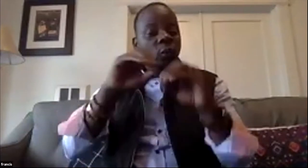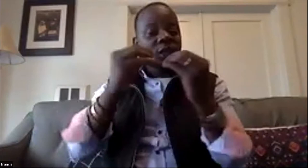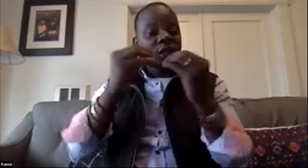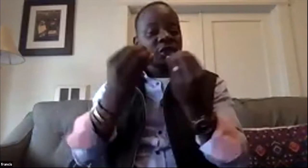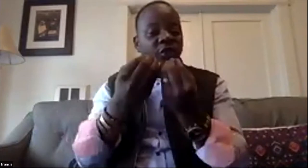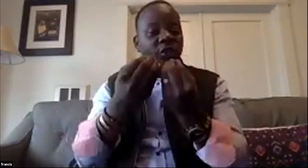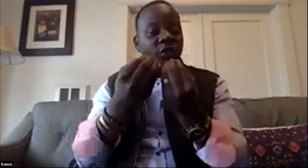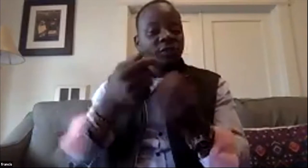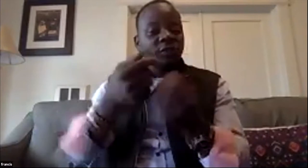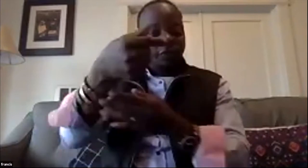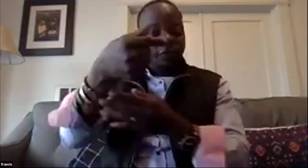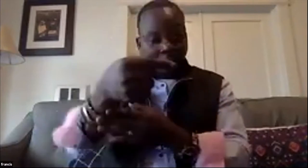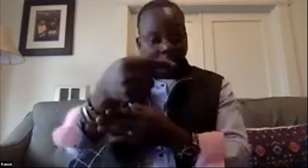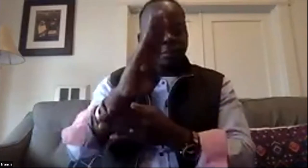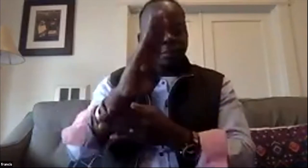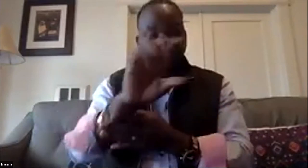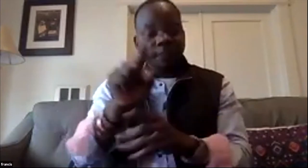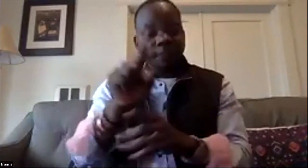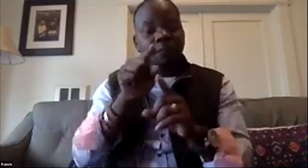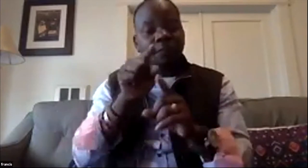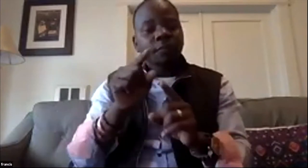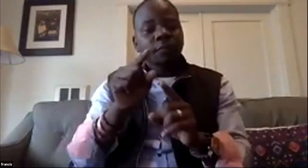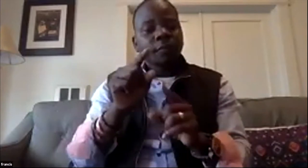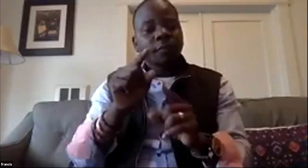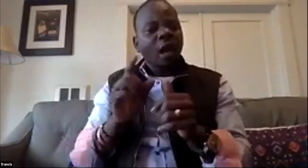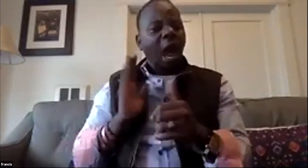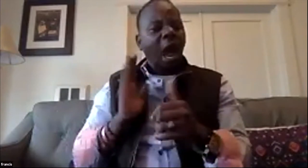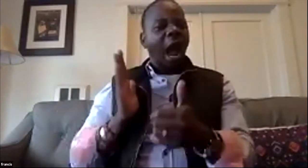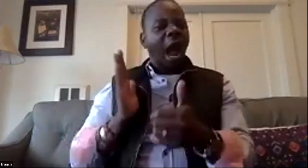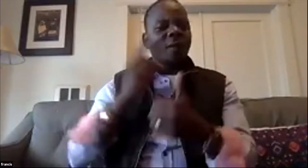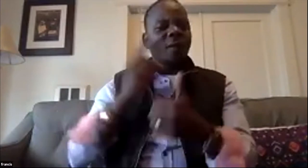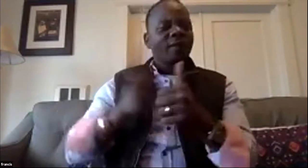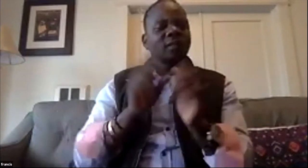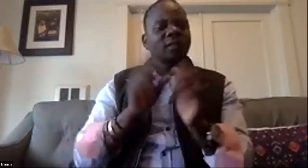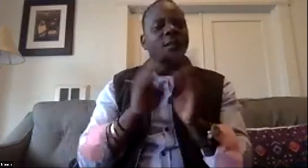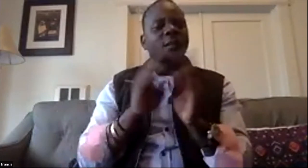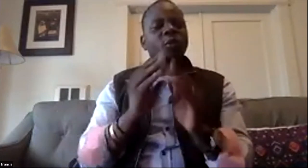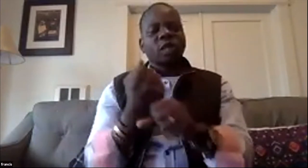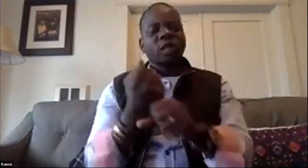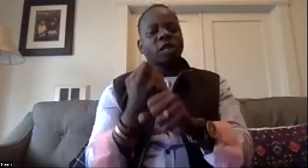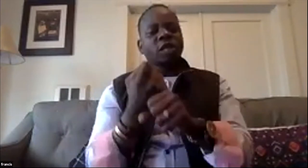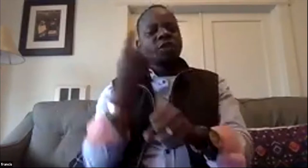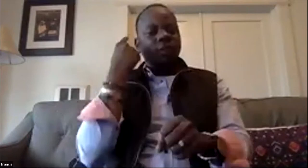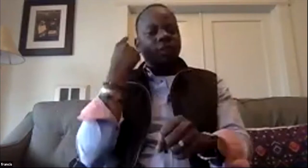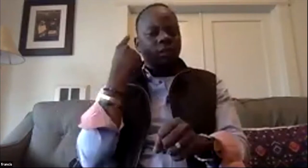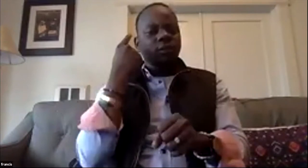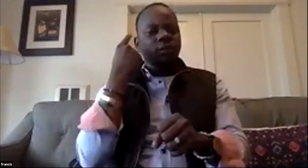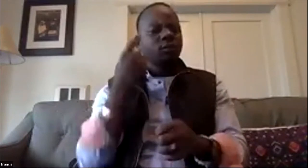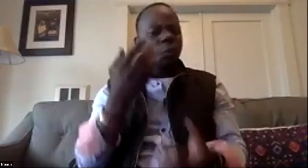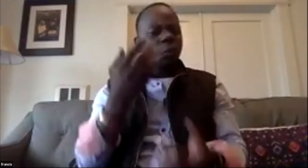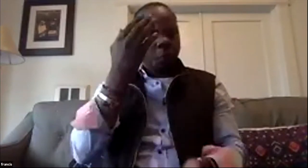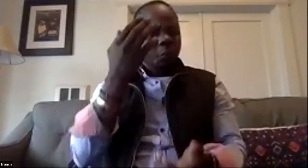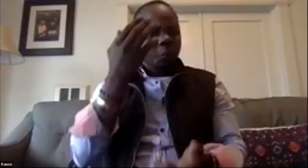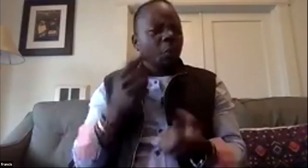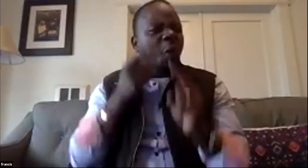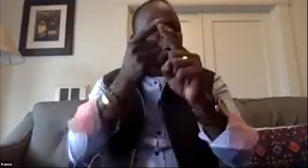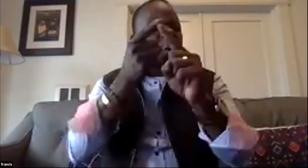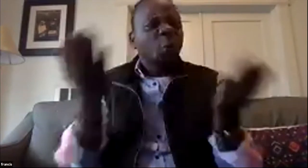i wanted to give back to my homeland in zambia where i grew up and i we had our first